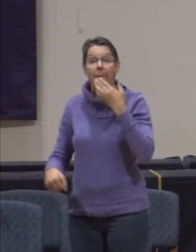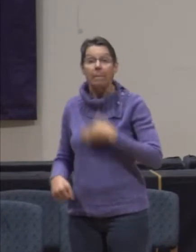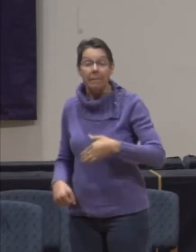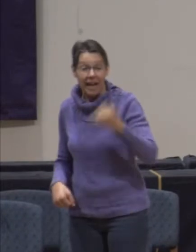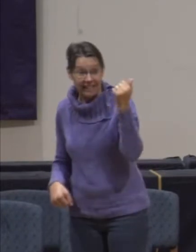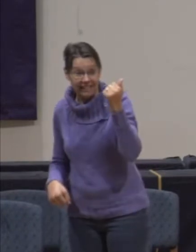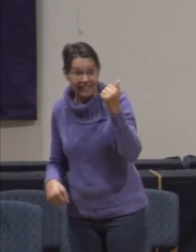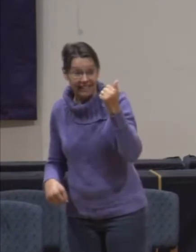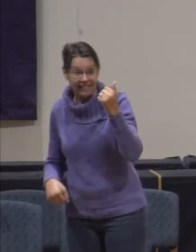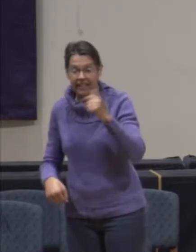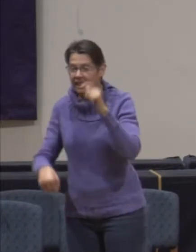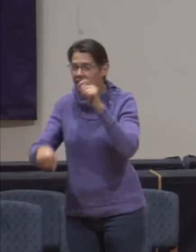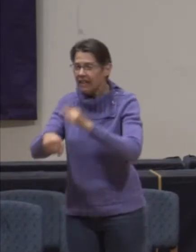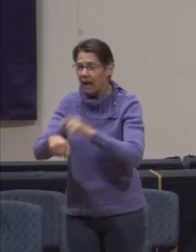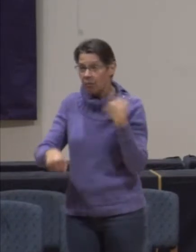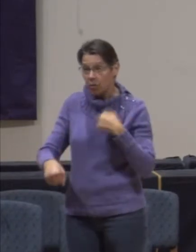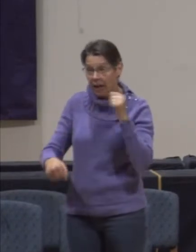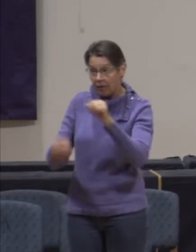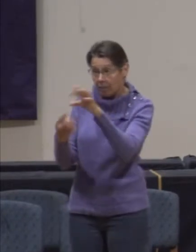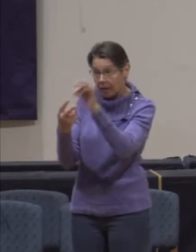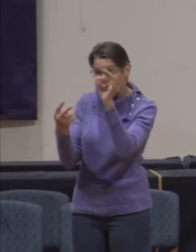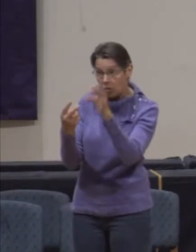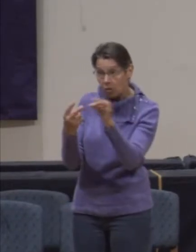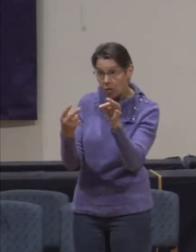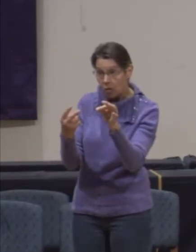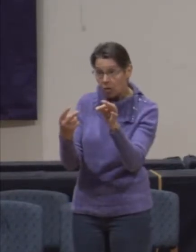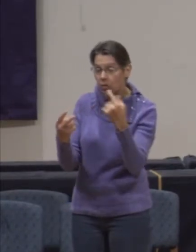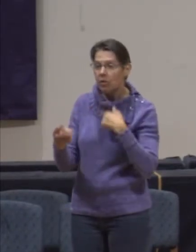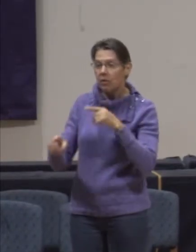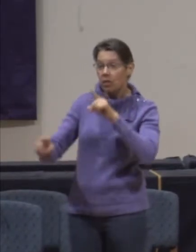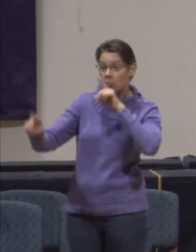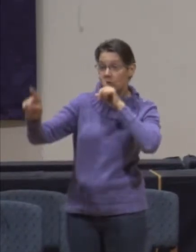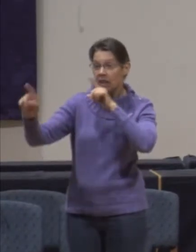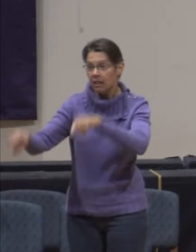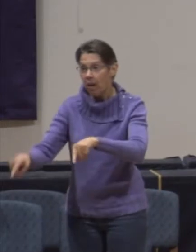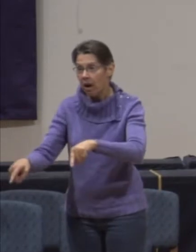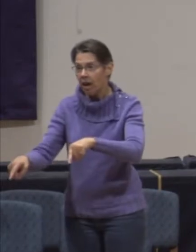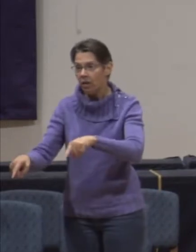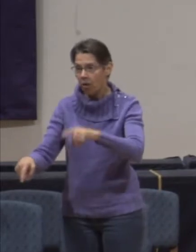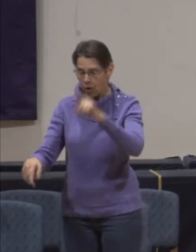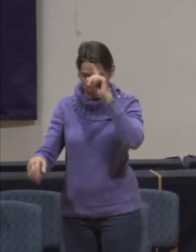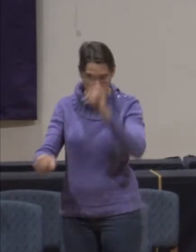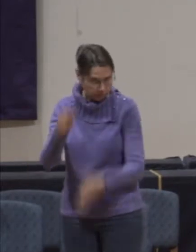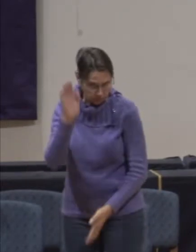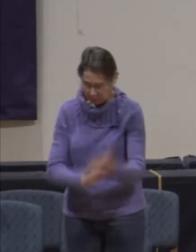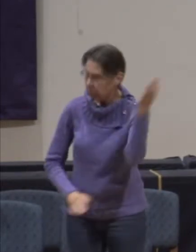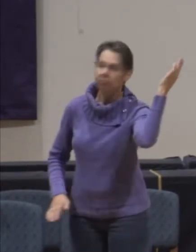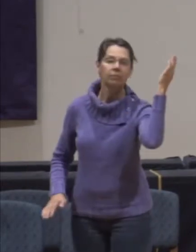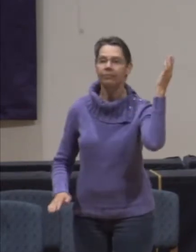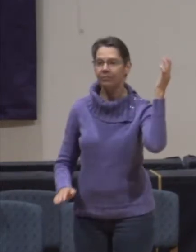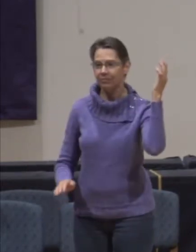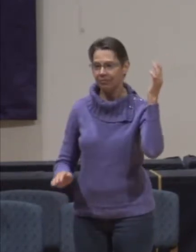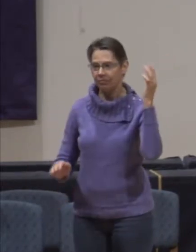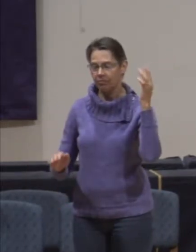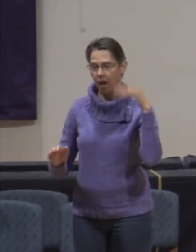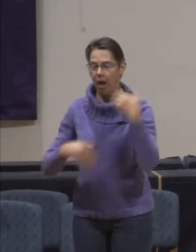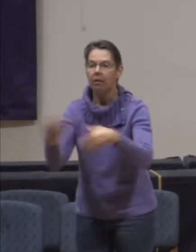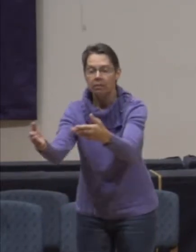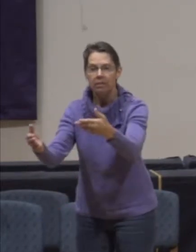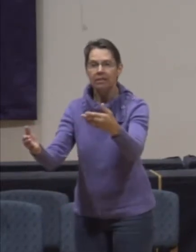make, would we rather respond or react? And my hope is that we would choose to respond.